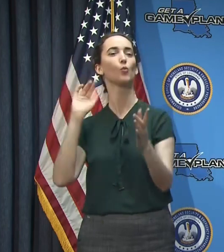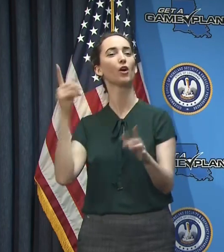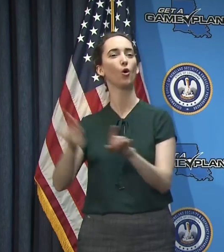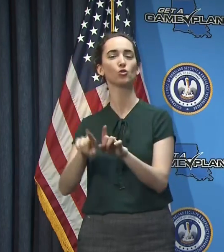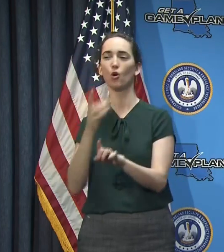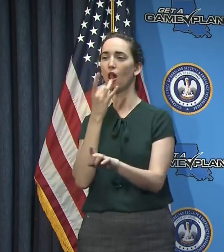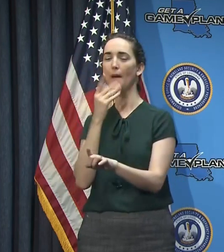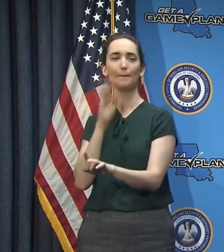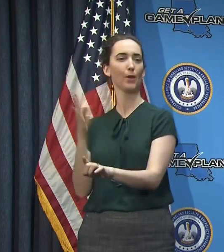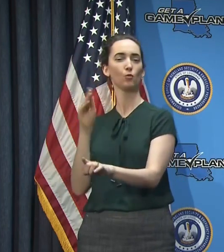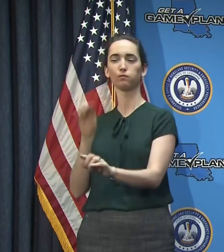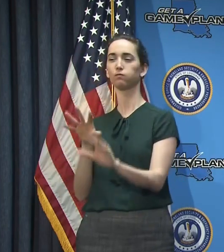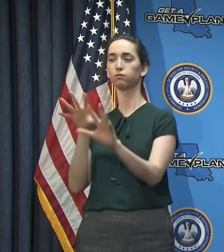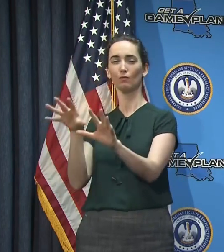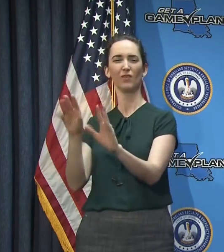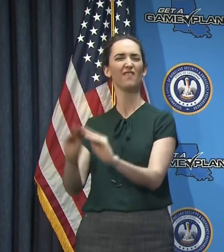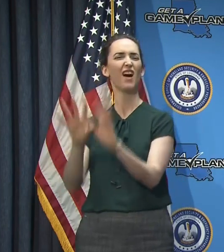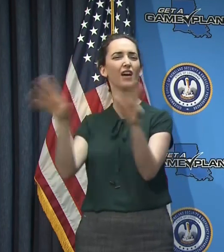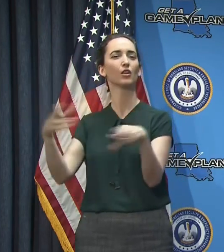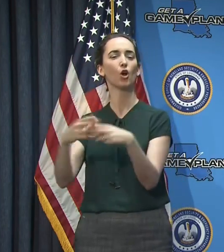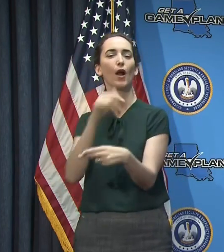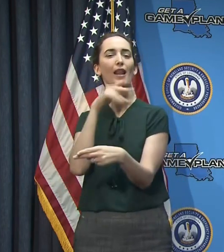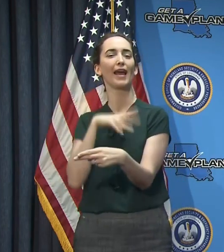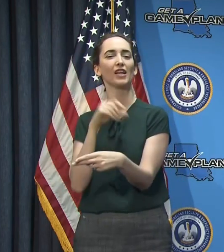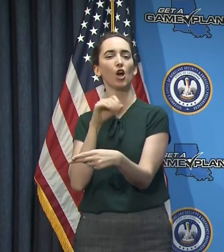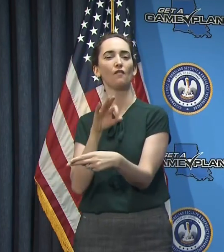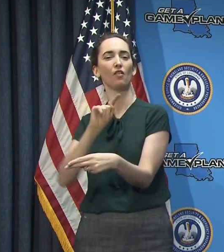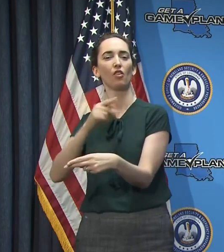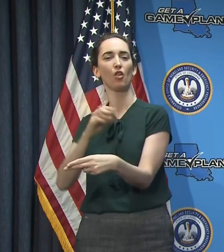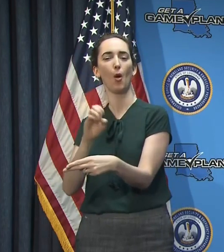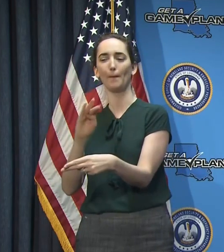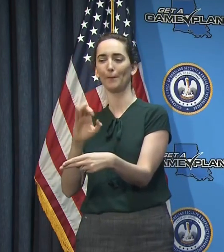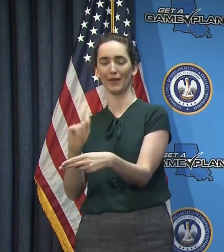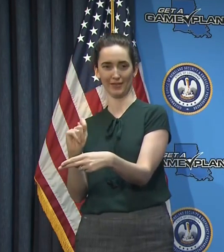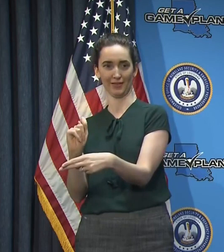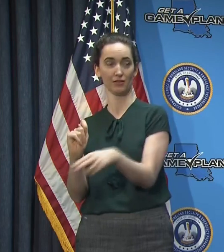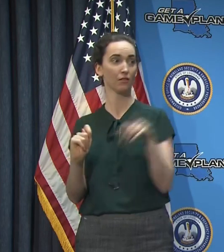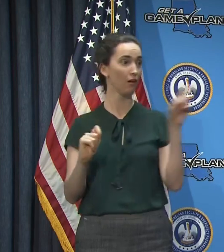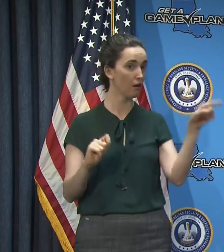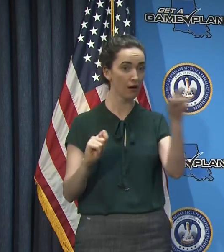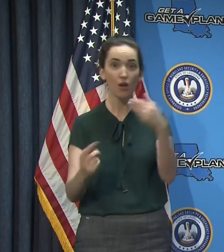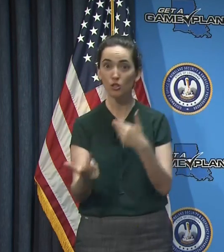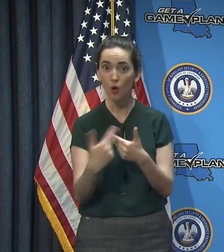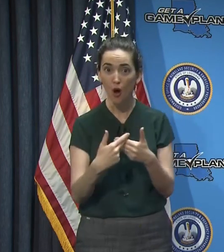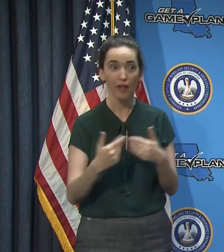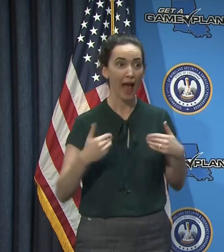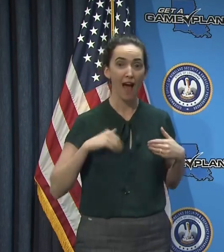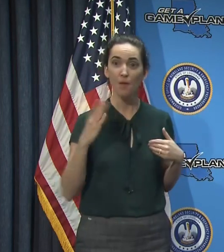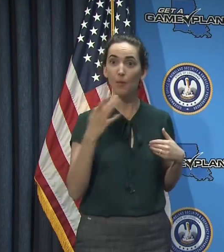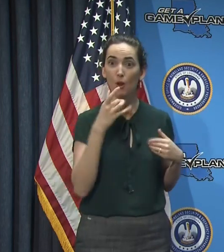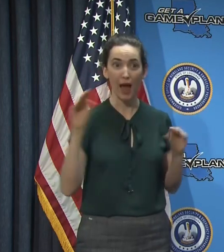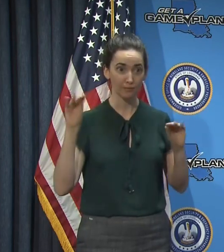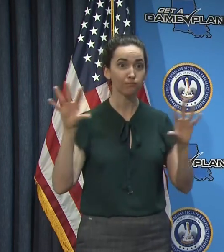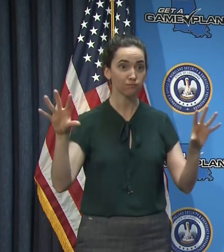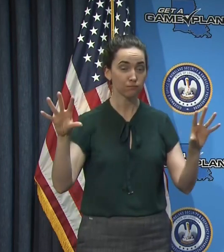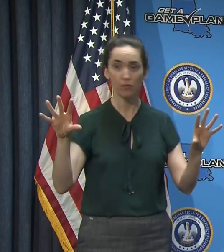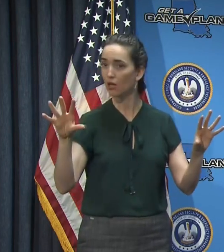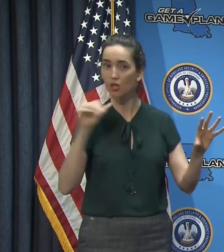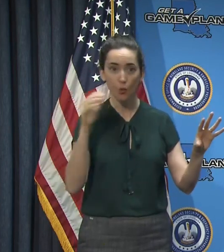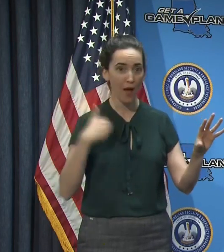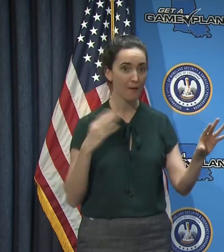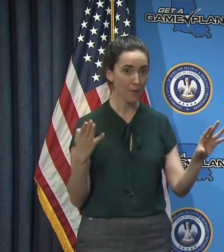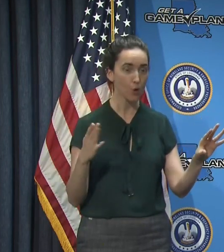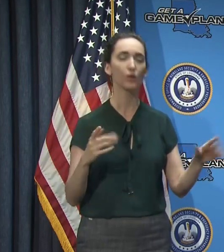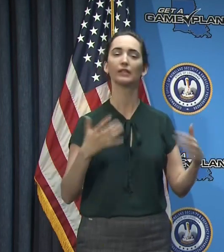the Lady of the Mist. We encourage everyone to join in, and if you can't light it up blue, do what you can to show our